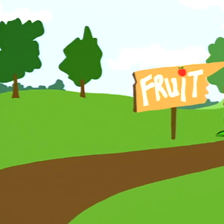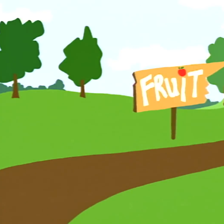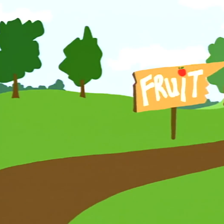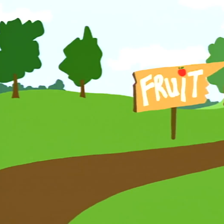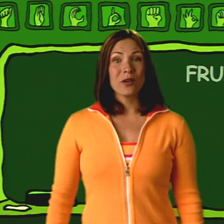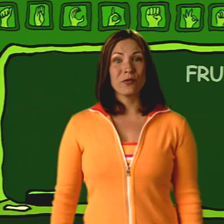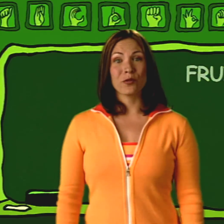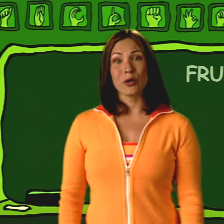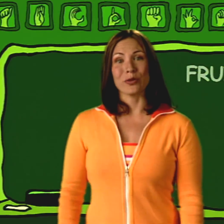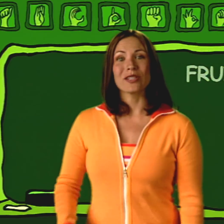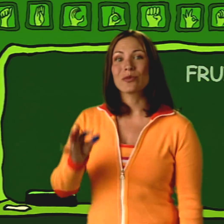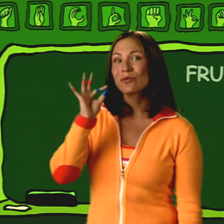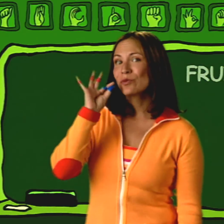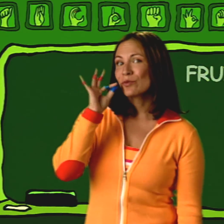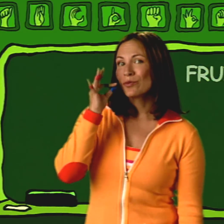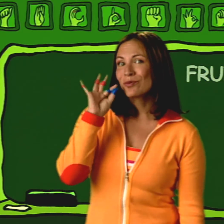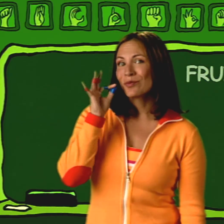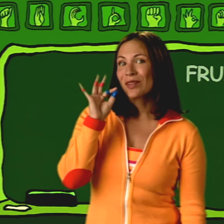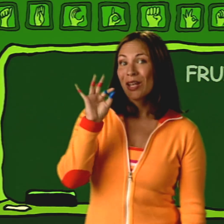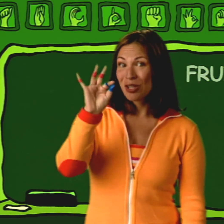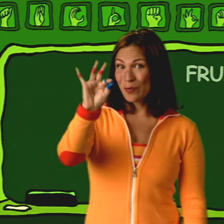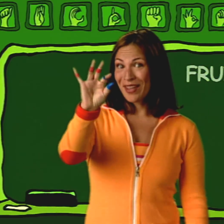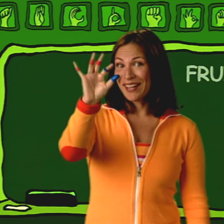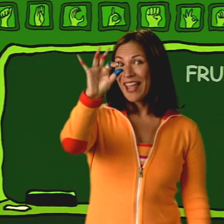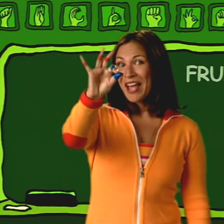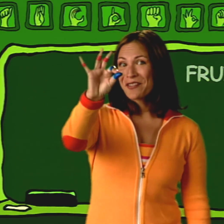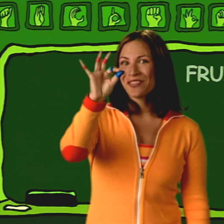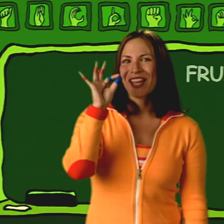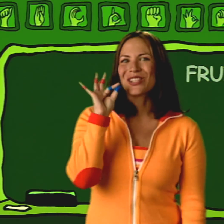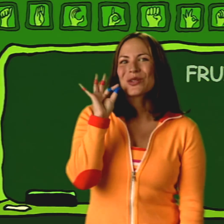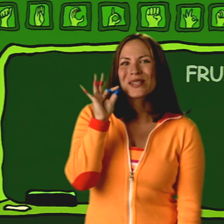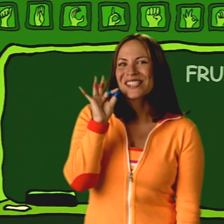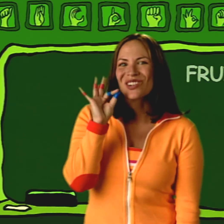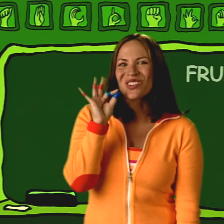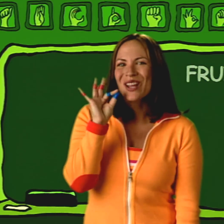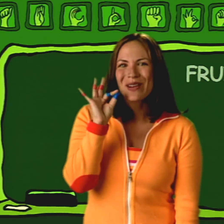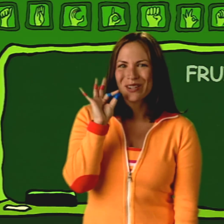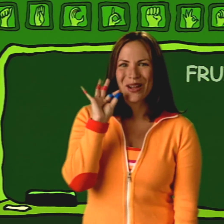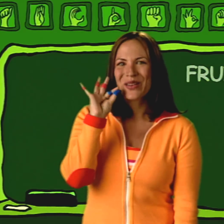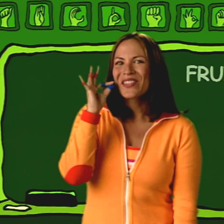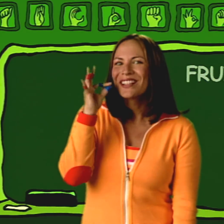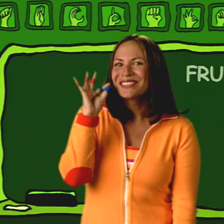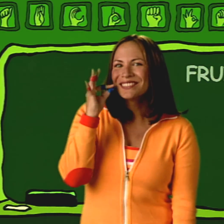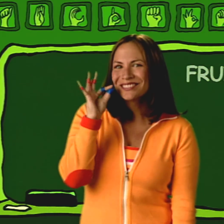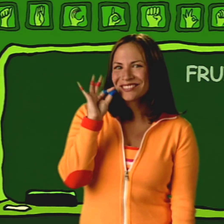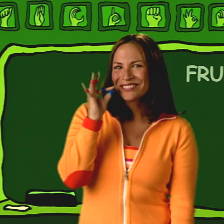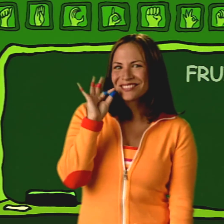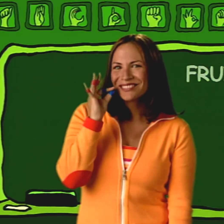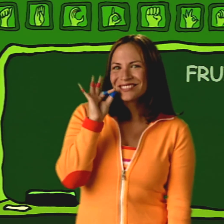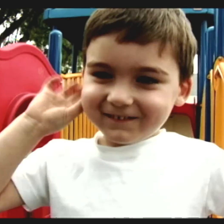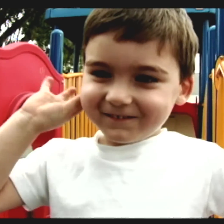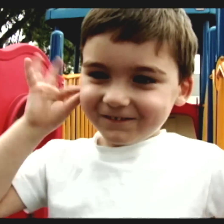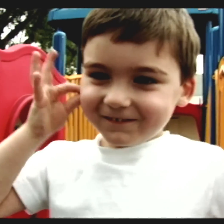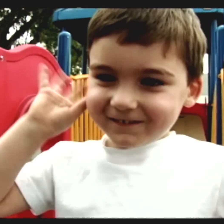Fruit. You make an F and you twist it right by your mouth. Fruit.